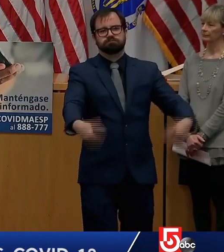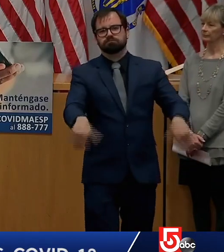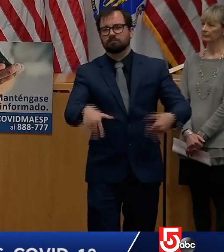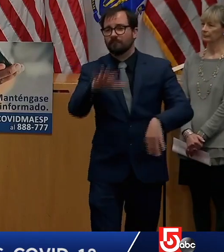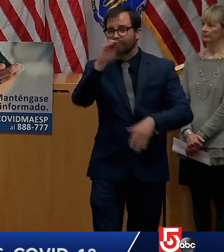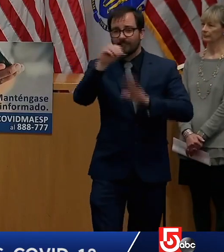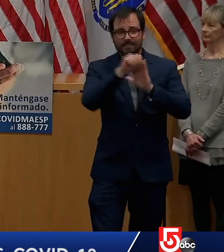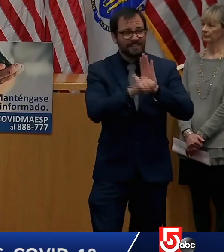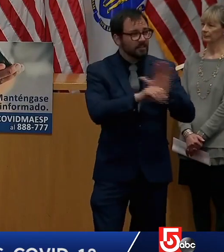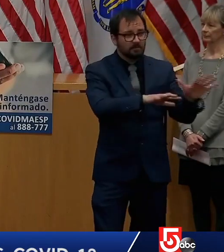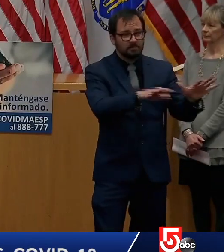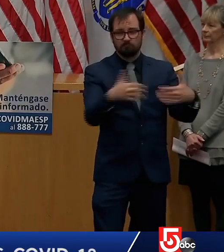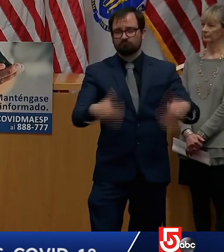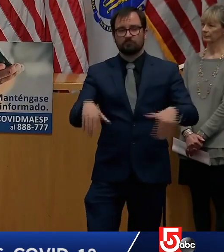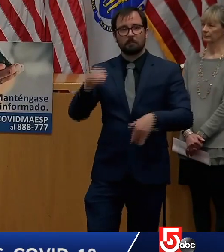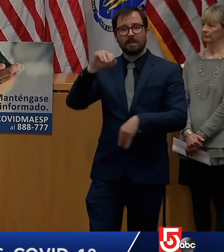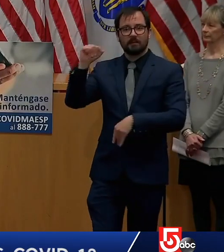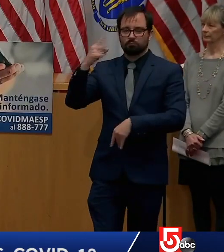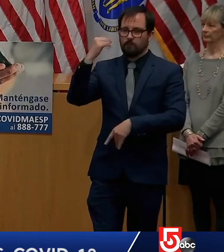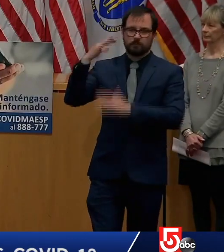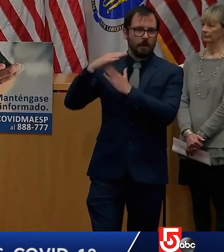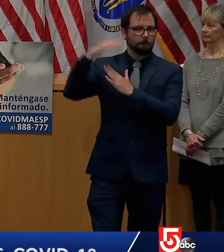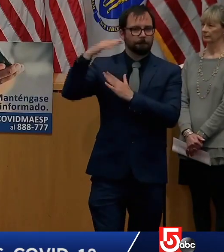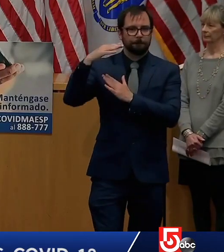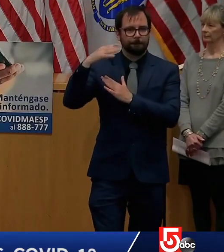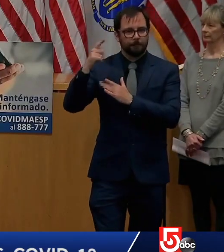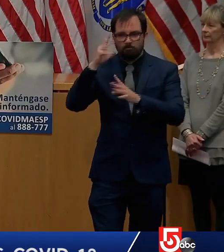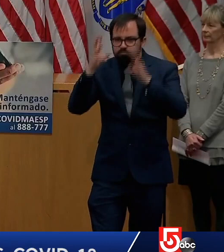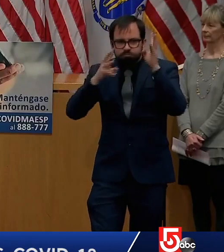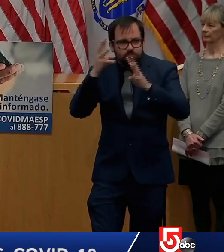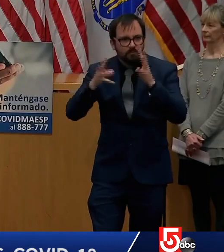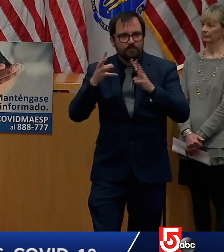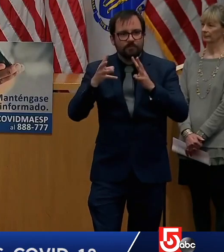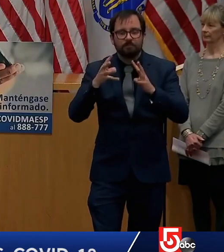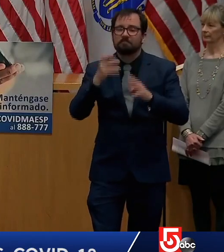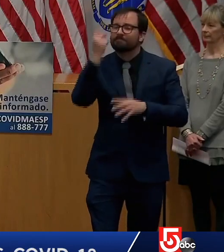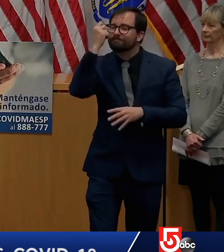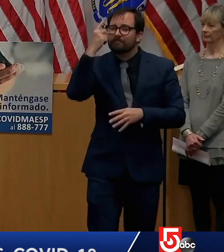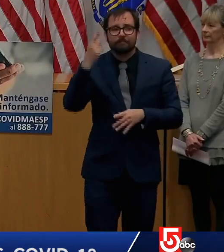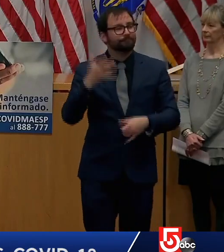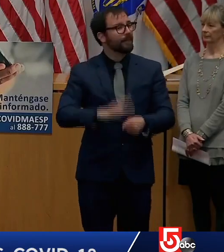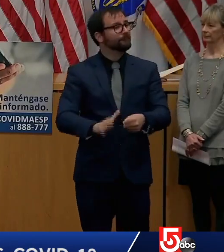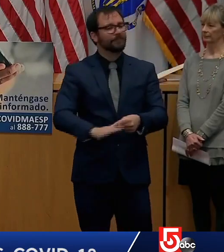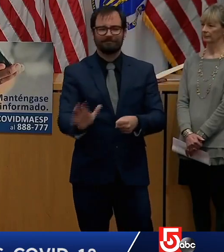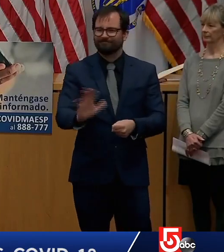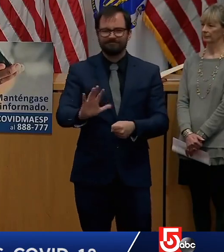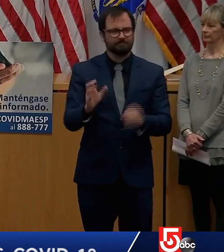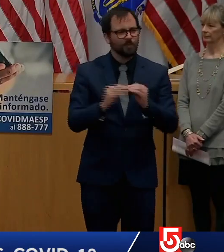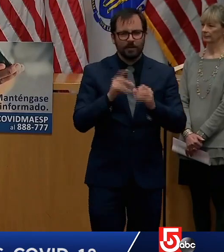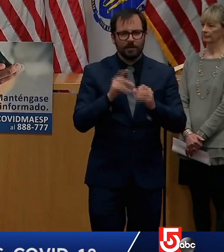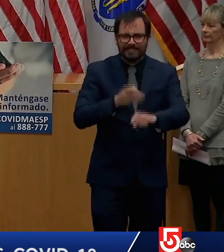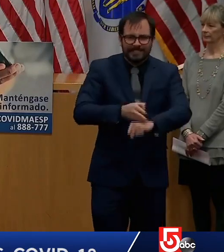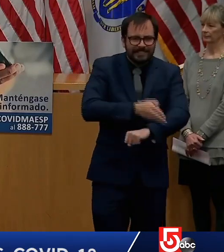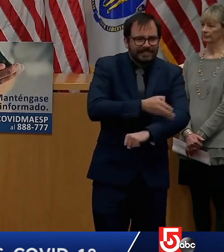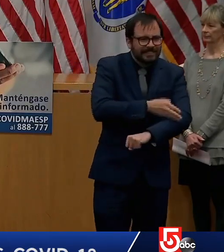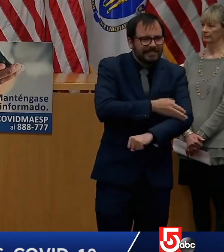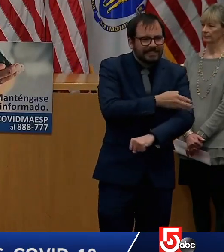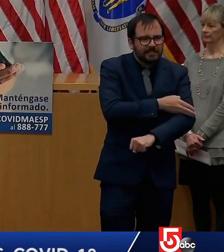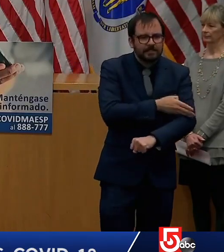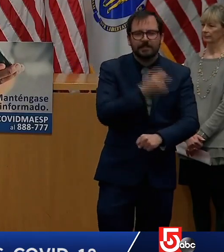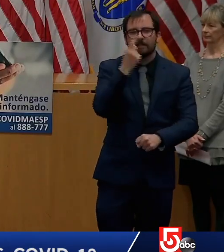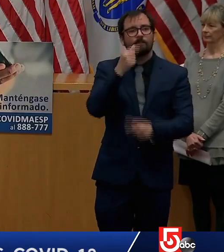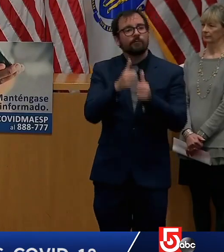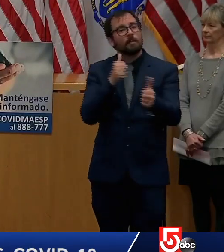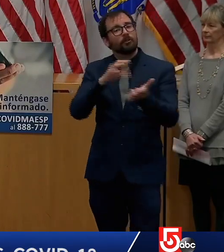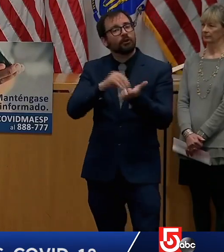But we know we have more work to do. We have a long way to go to make remote learning work smoothly for our students and we're committed to doing